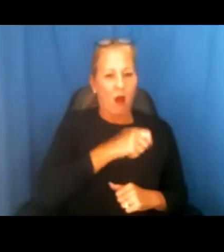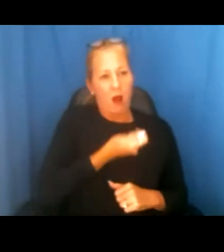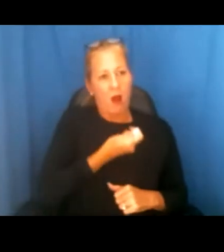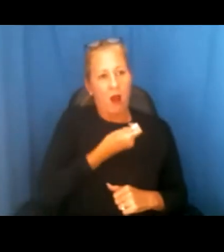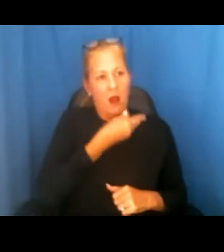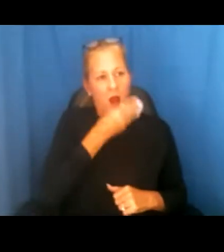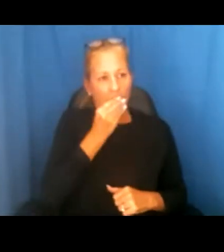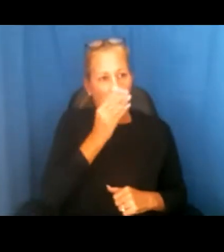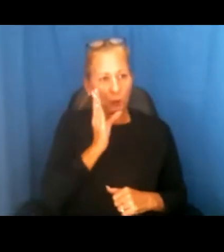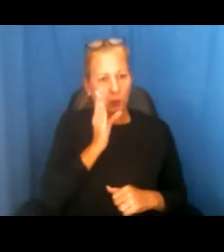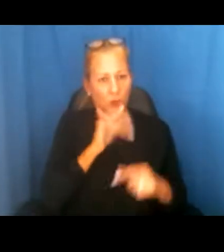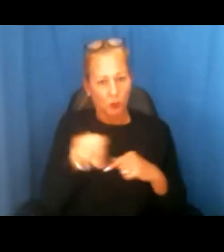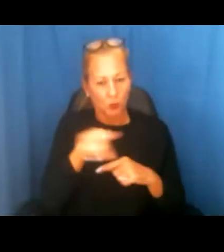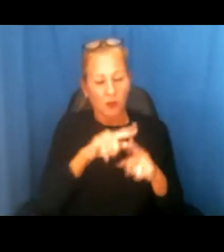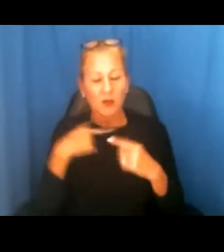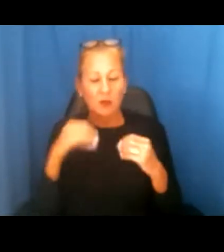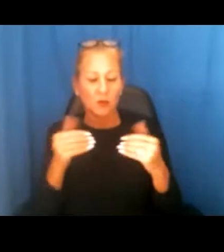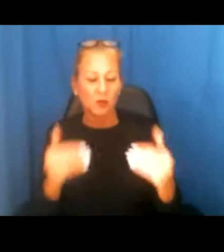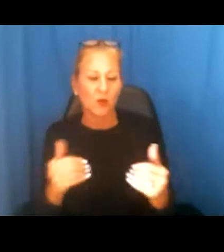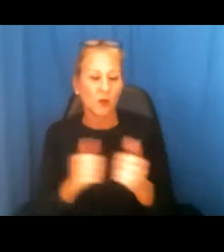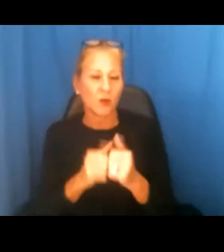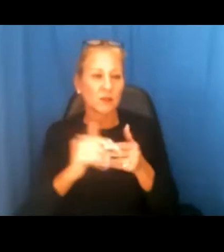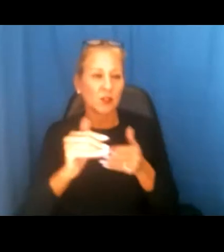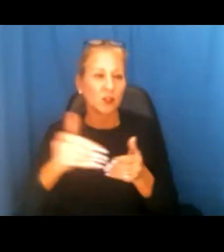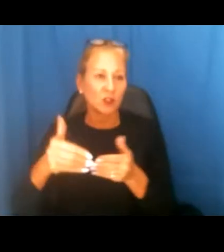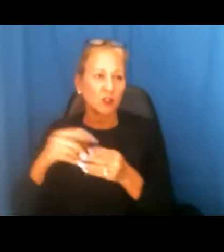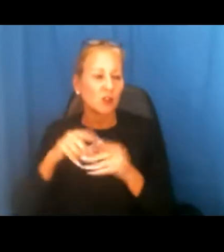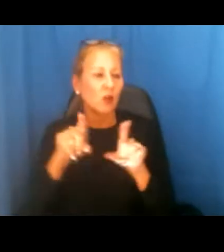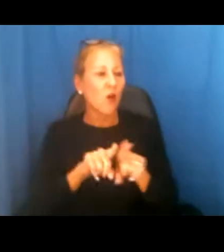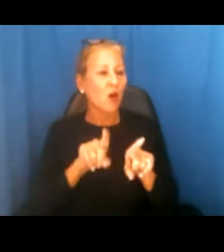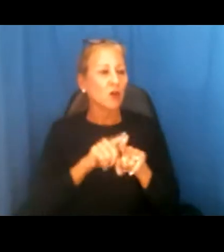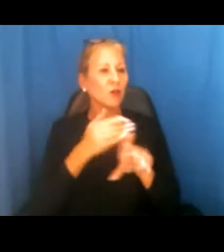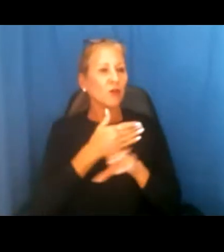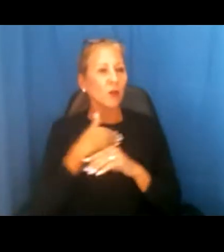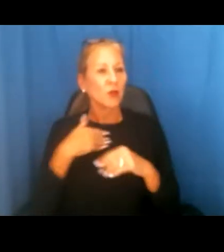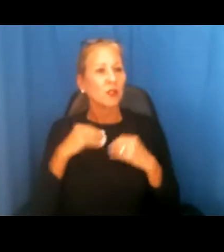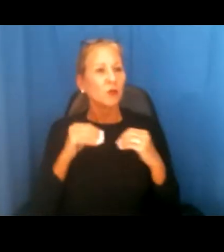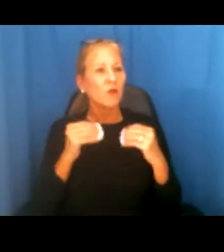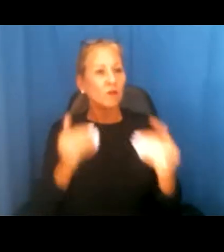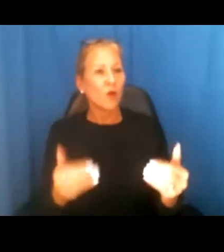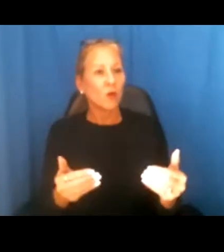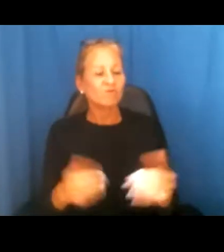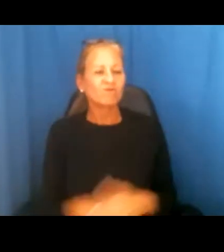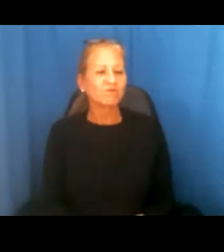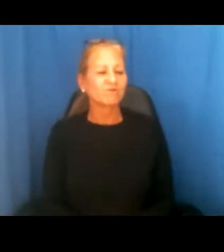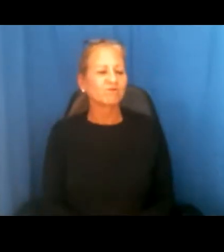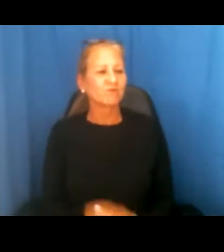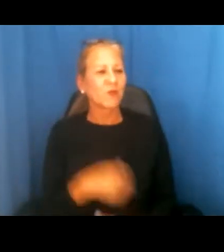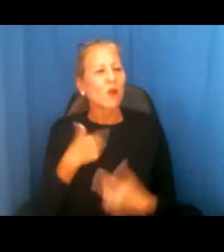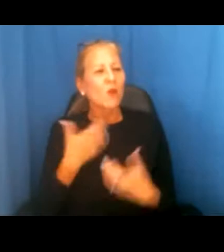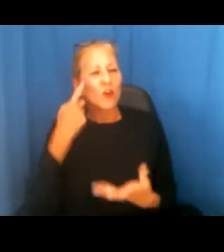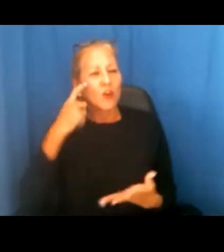we will move forward into some introductions but also before we move forward, I just wanted to recognize